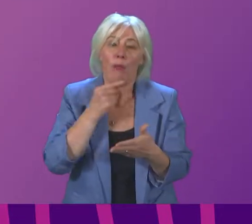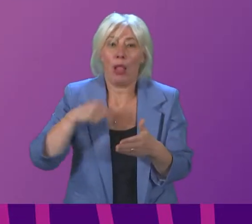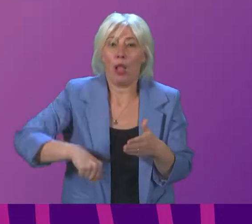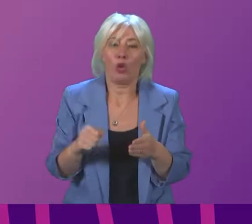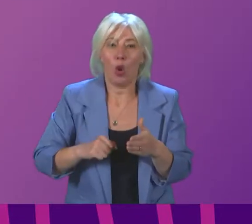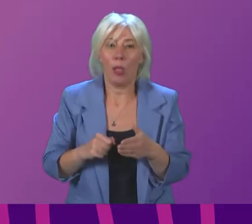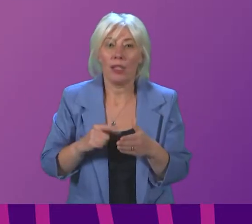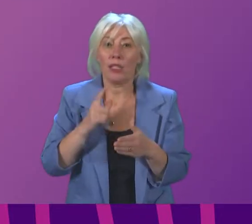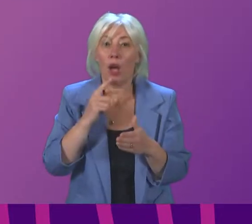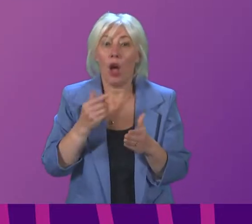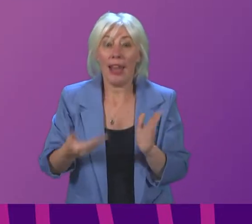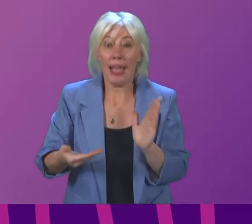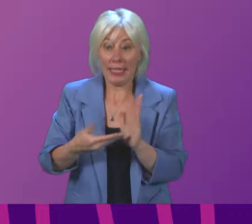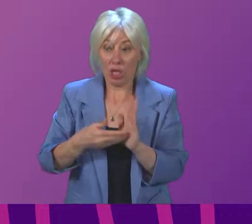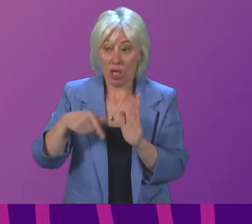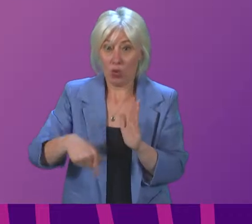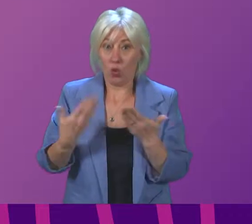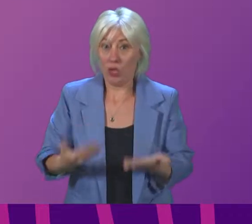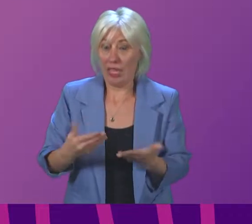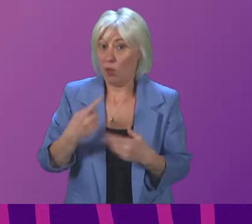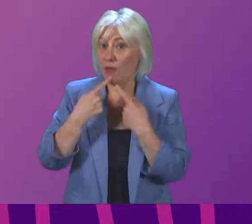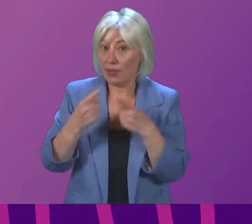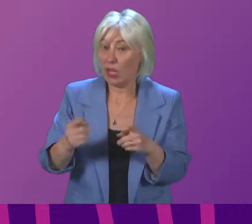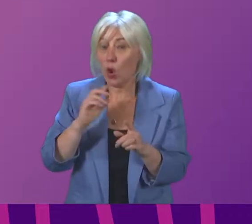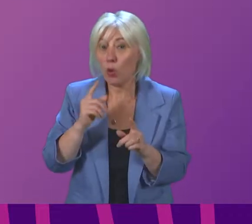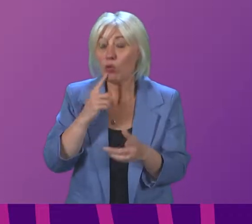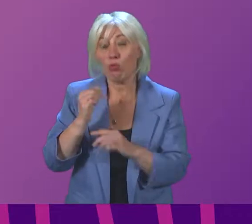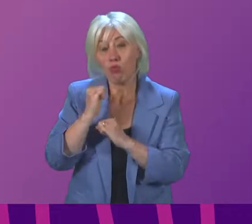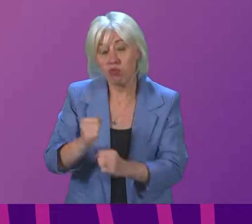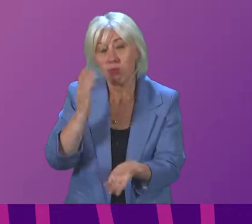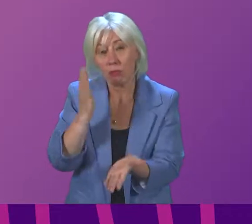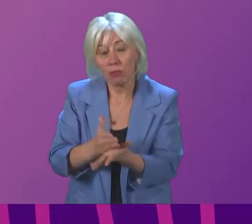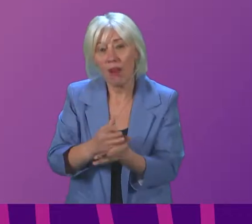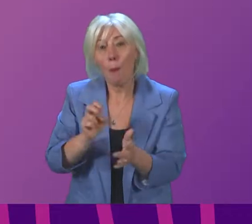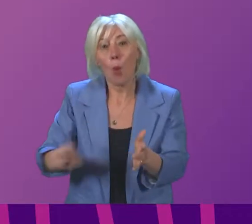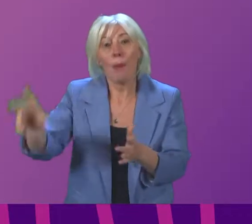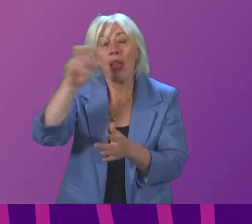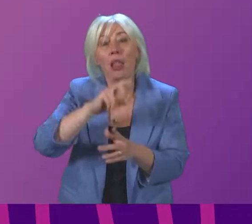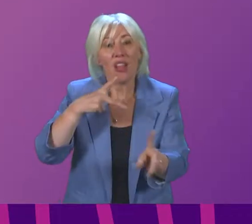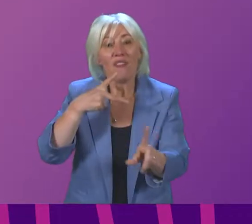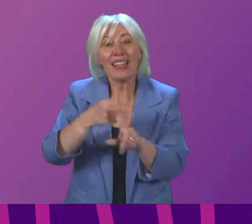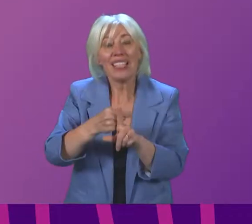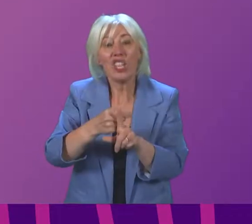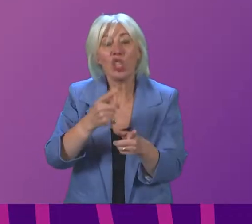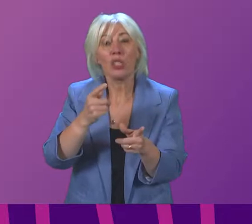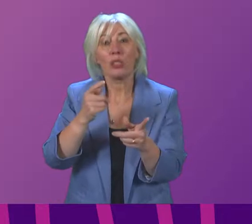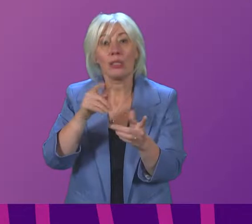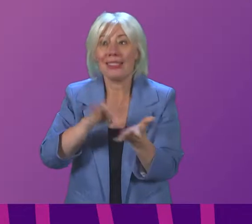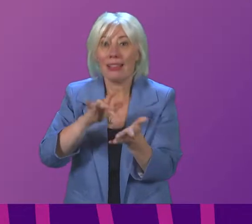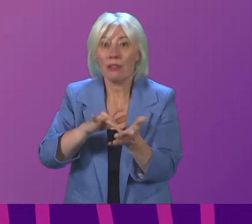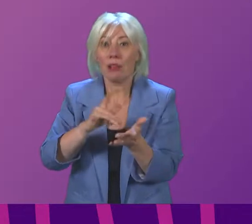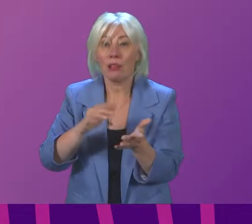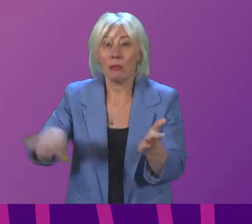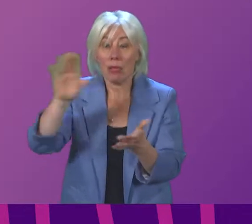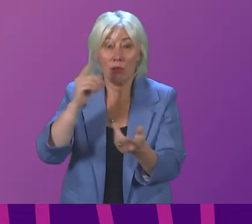you've announced today, will you now commit to mobile vaccination centres to help those hard-to-reach people get the jag into their arms as quickly